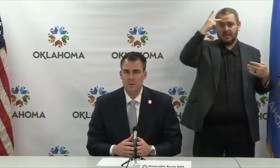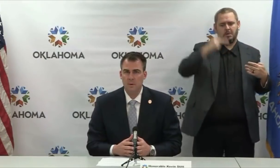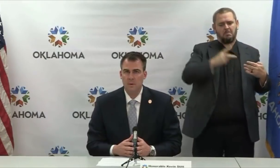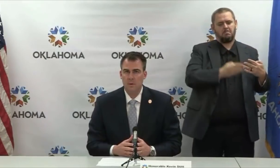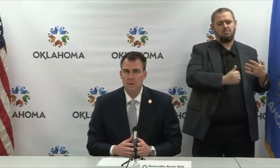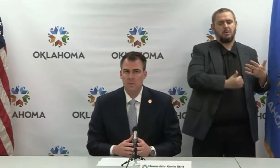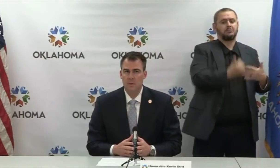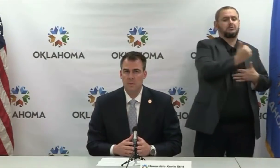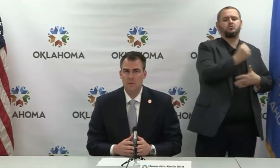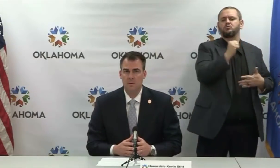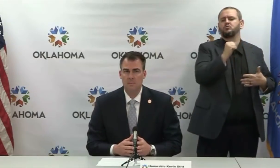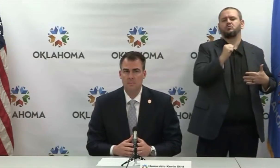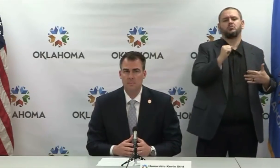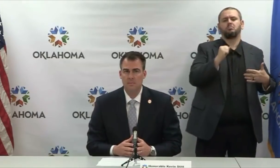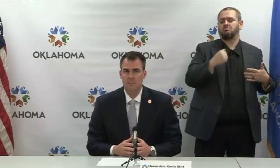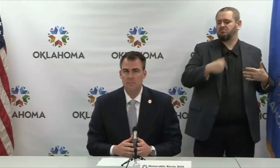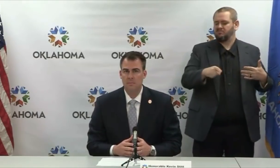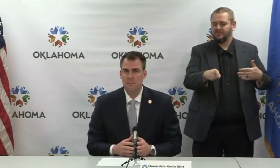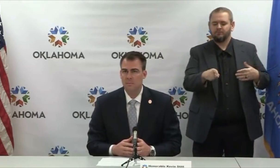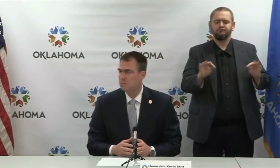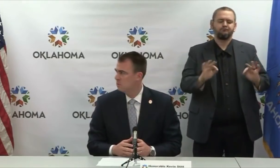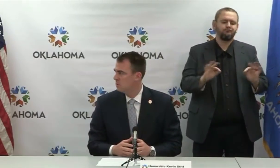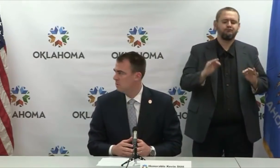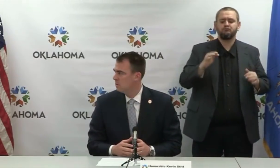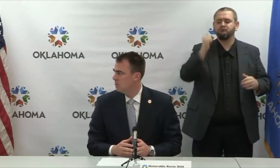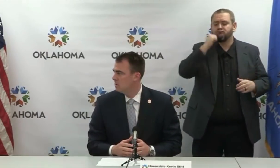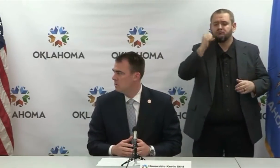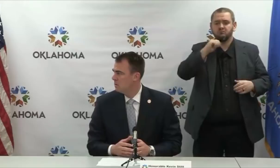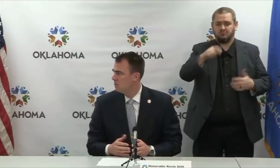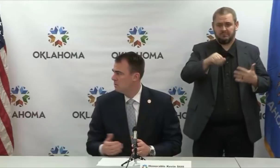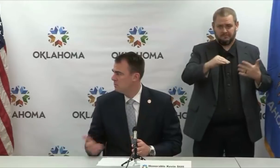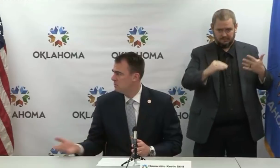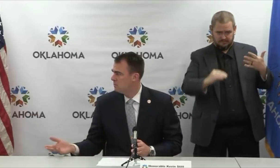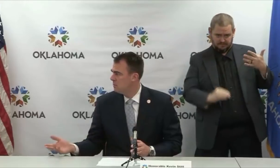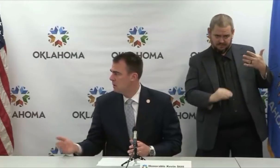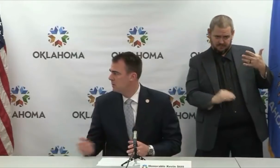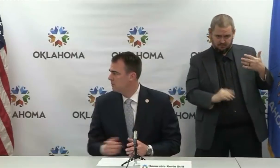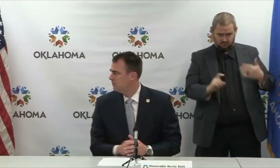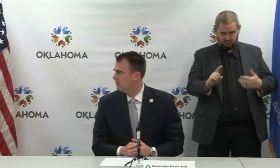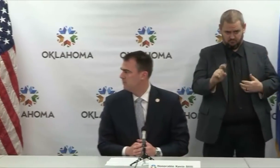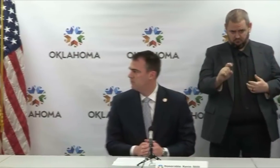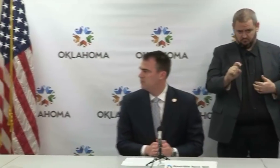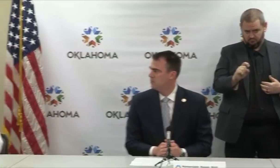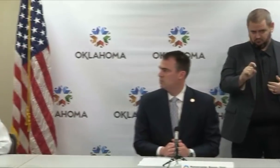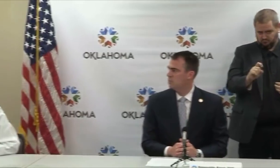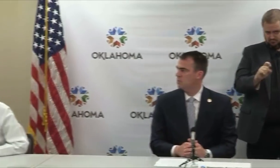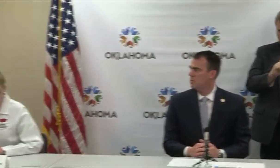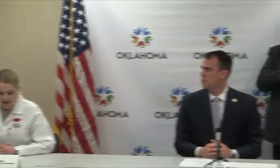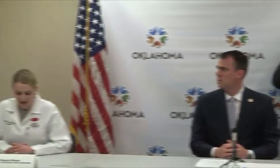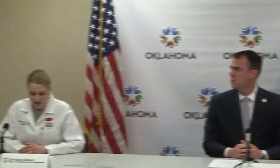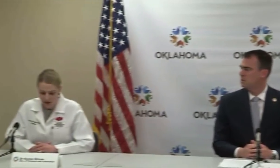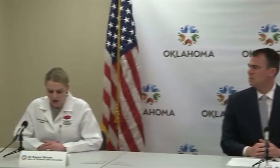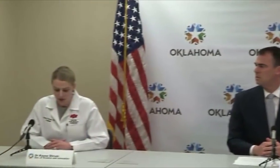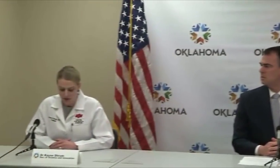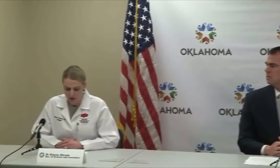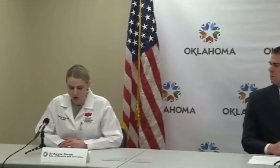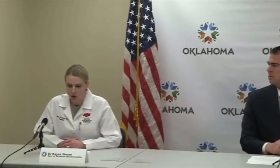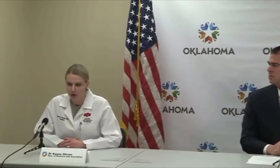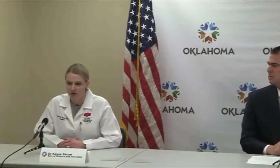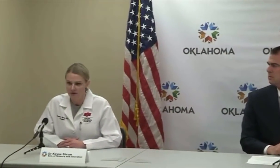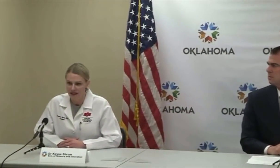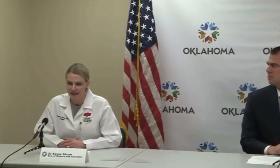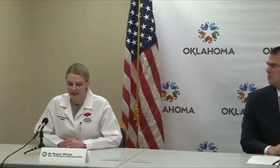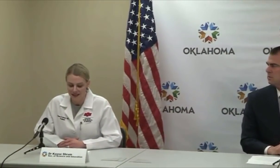are tests going to be more widely available now that we have more of them? Okay. Well, I would say that, you know, the